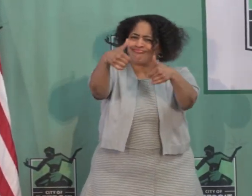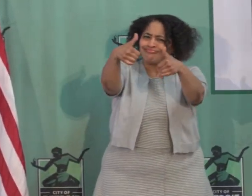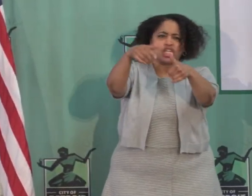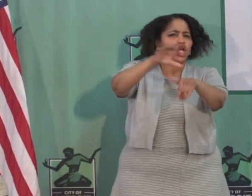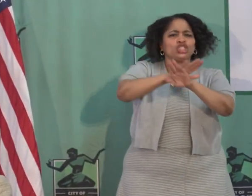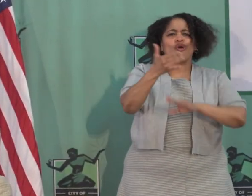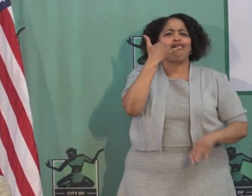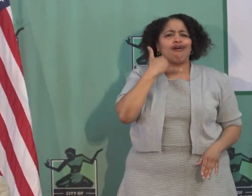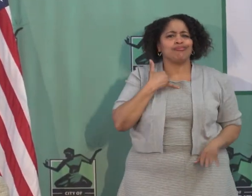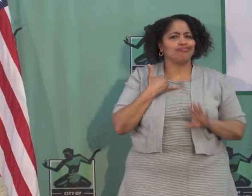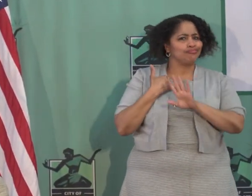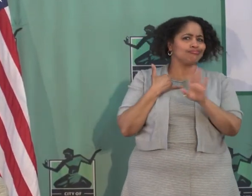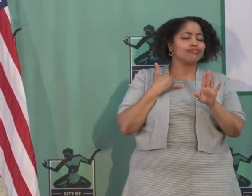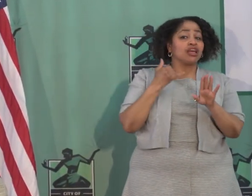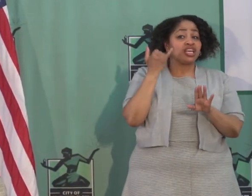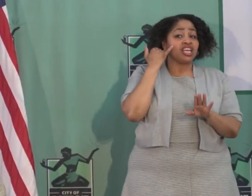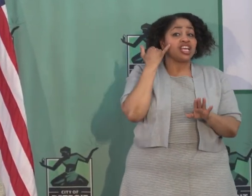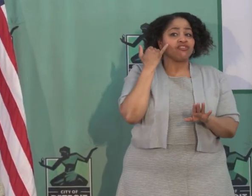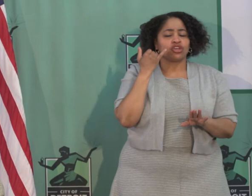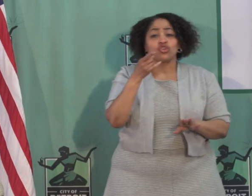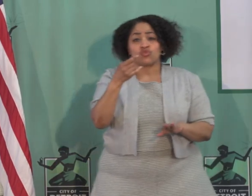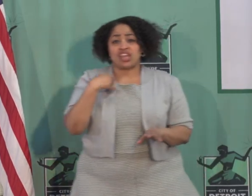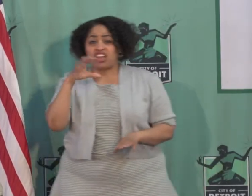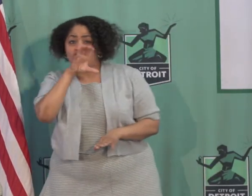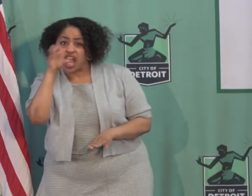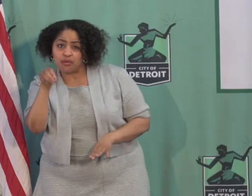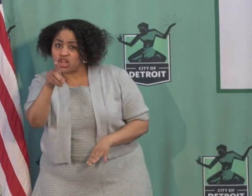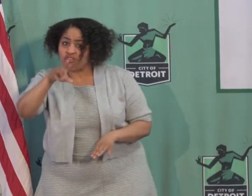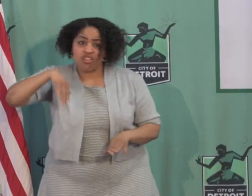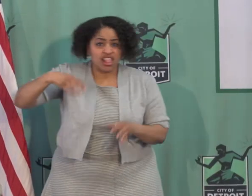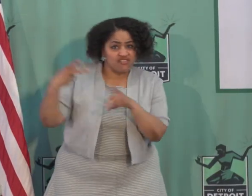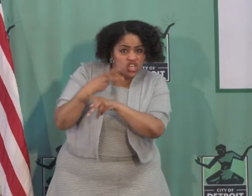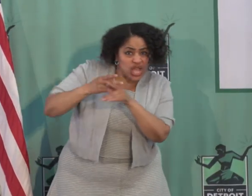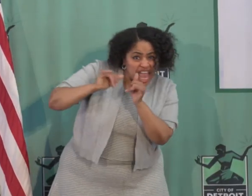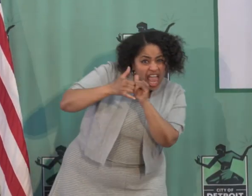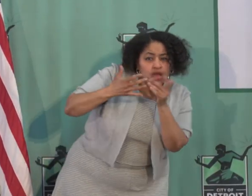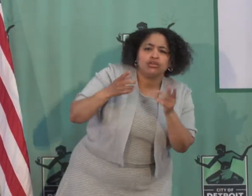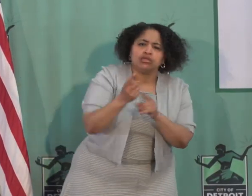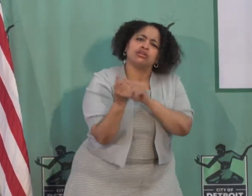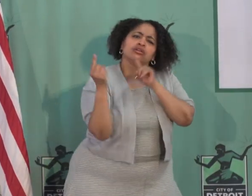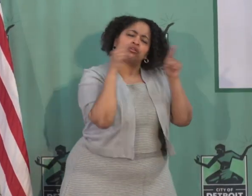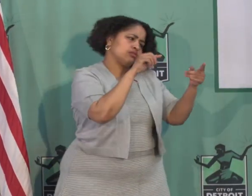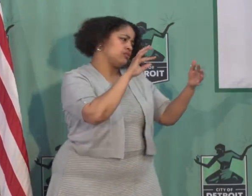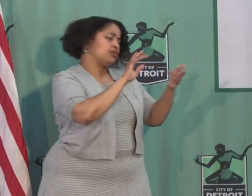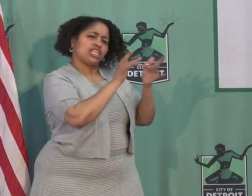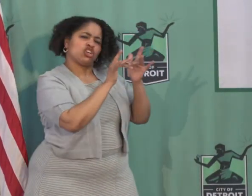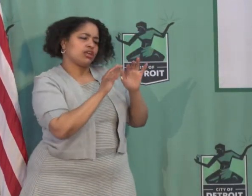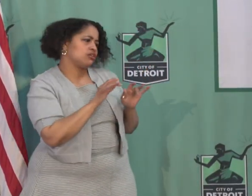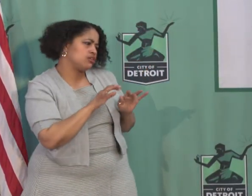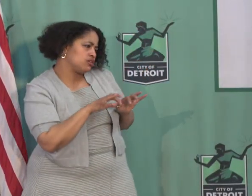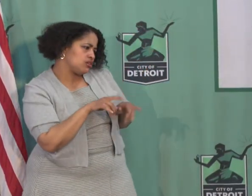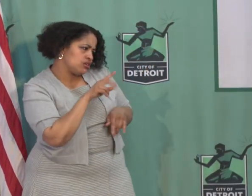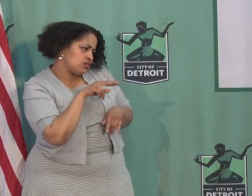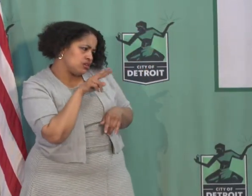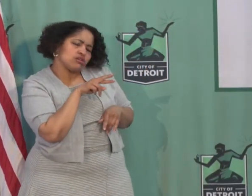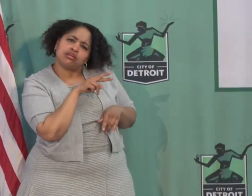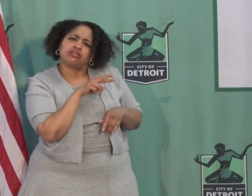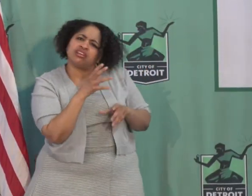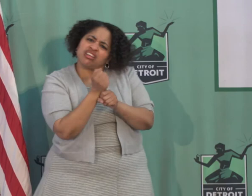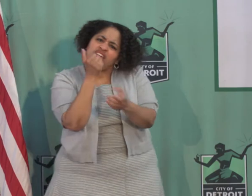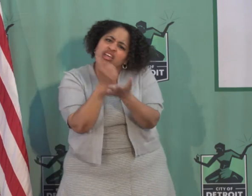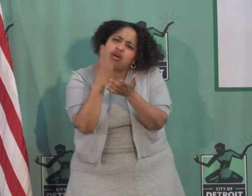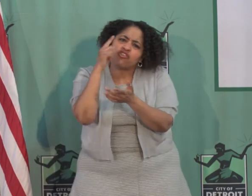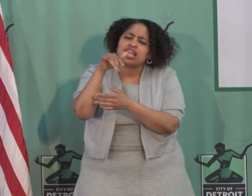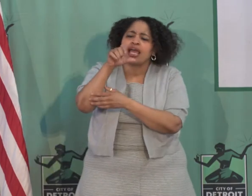But if you've got a company and you haven't figured it out, go to DetroitMI.gov, hit the button for help with the